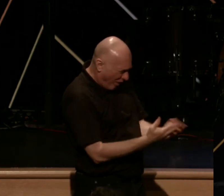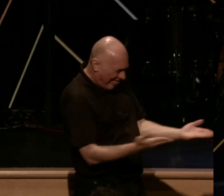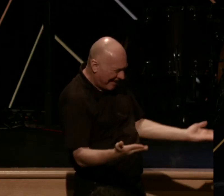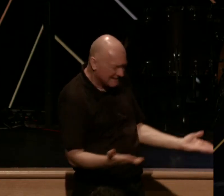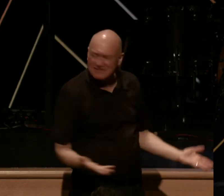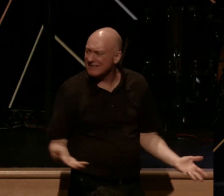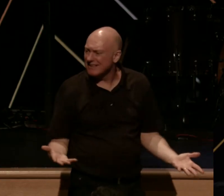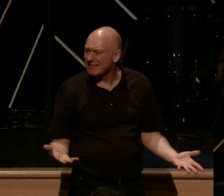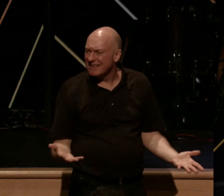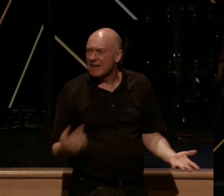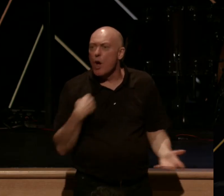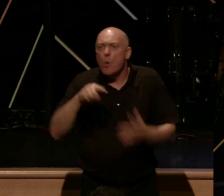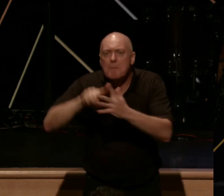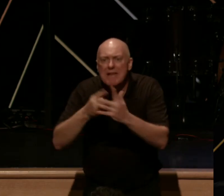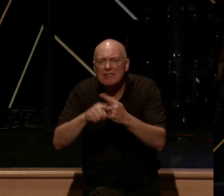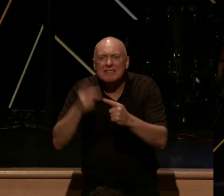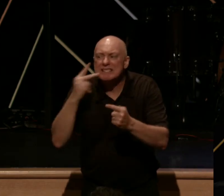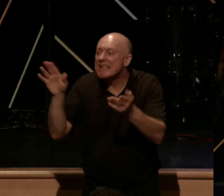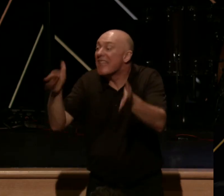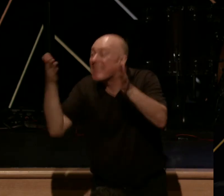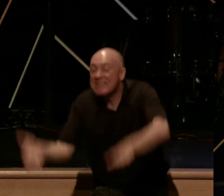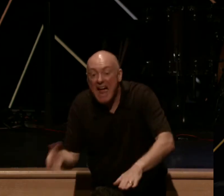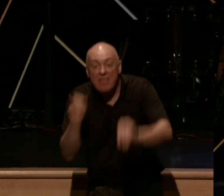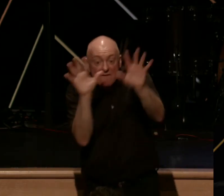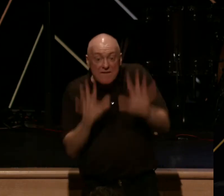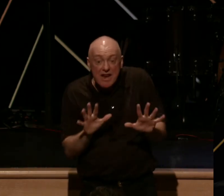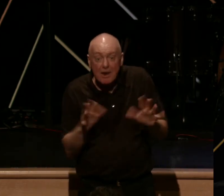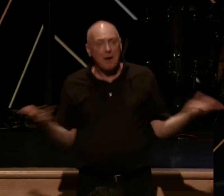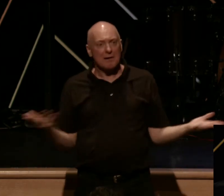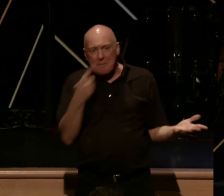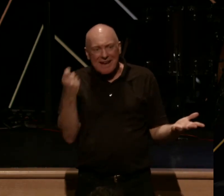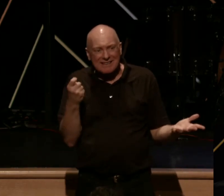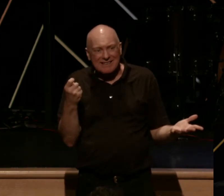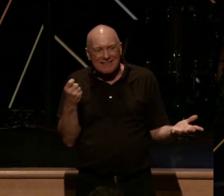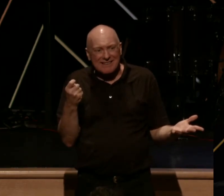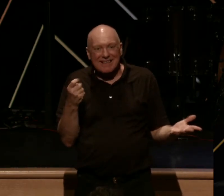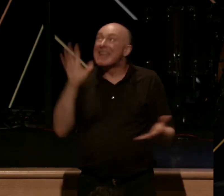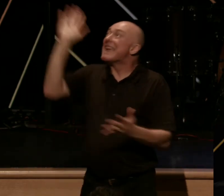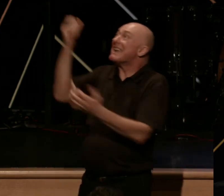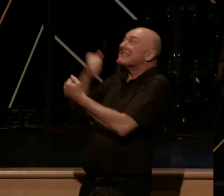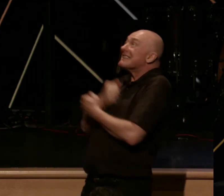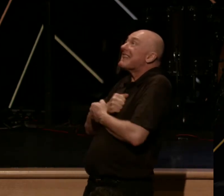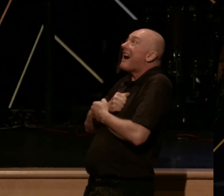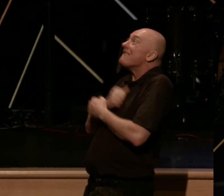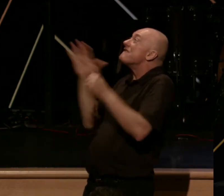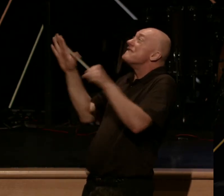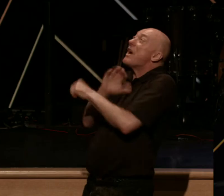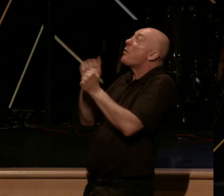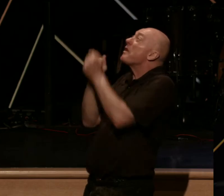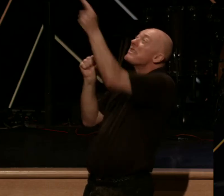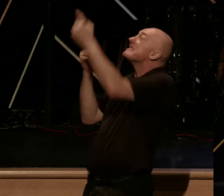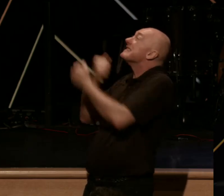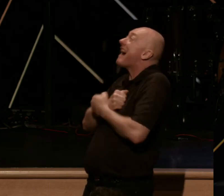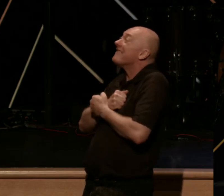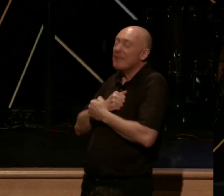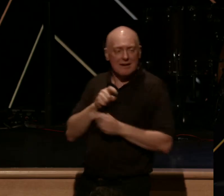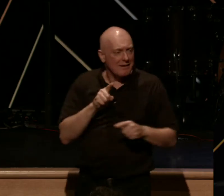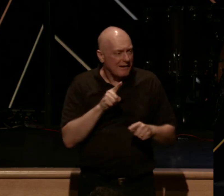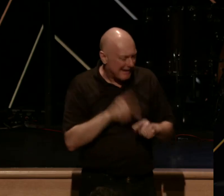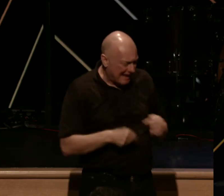We would begin to see the death of fear in our lives because fear cannot flourish in the heart that is filled with the love of Jesus Christ. When our hearts are